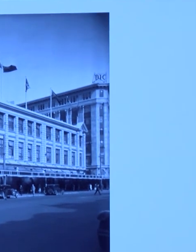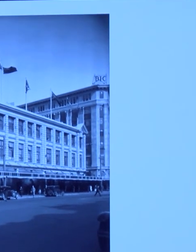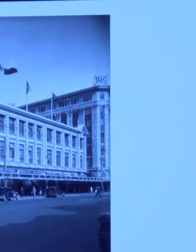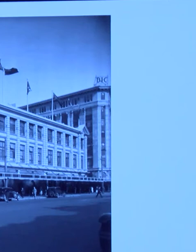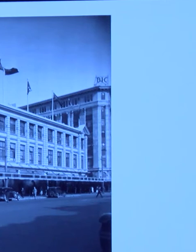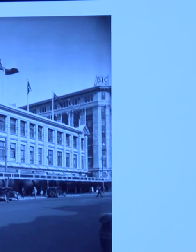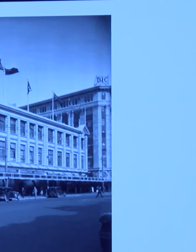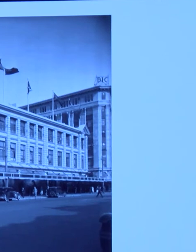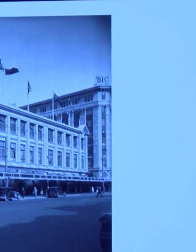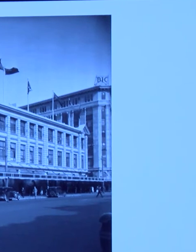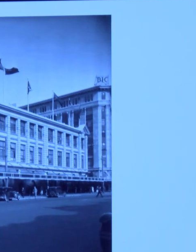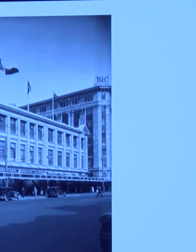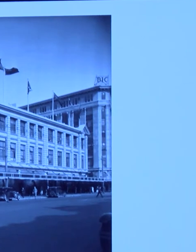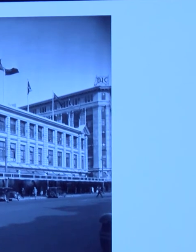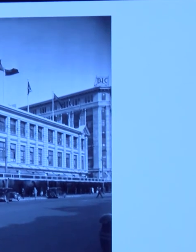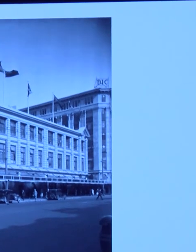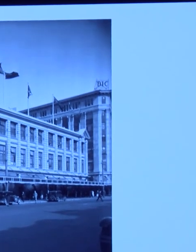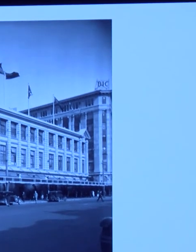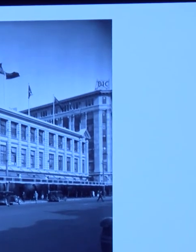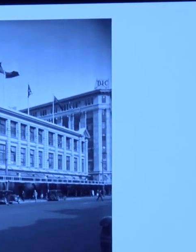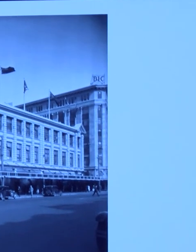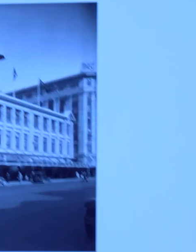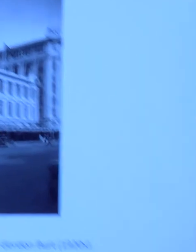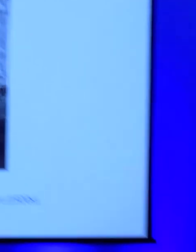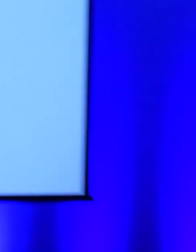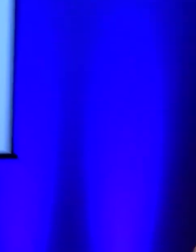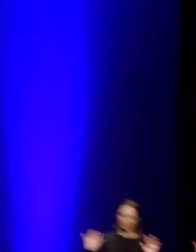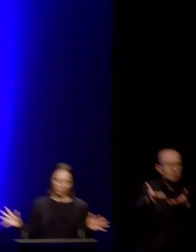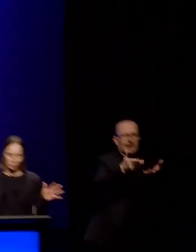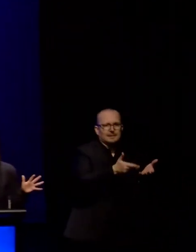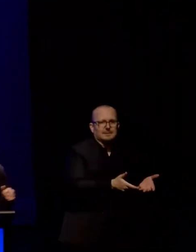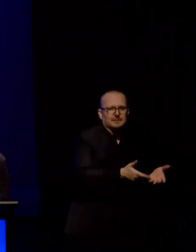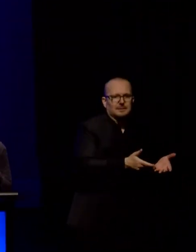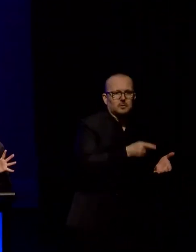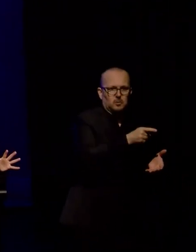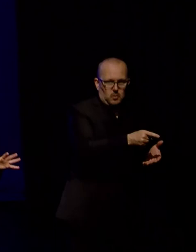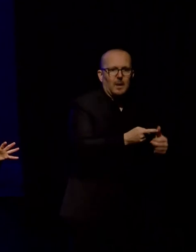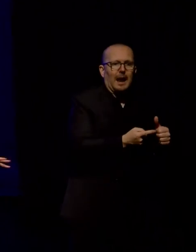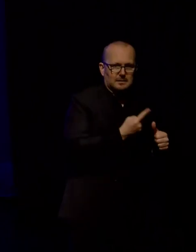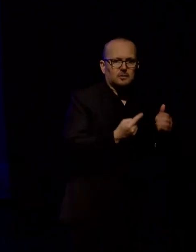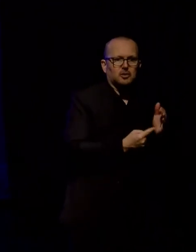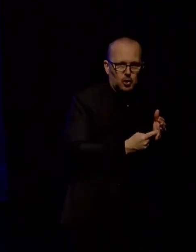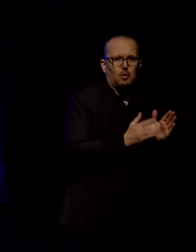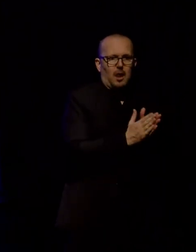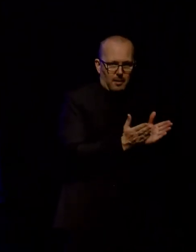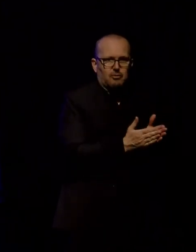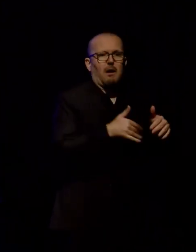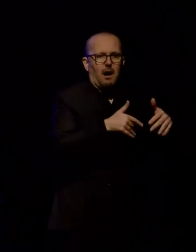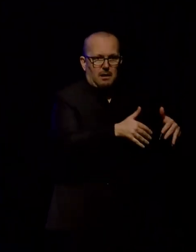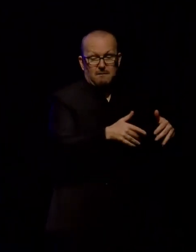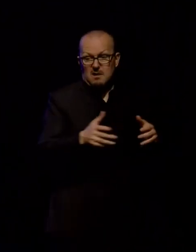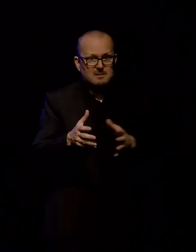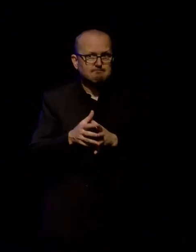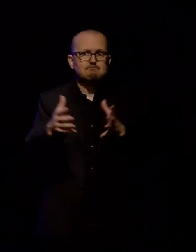Cacordian Staines archive was donated to the Alexander Turnbull Library and it's a phenomenal collection. It's huge. It seems to represent the